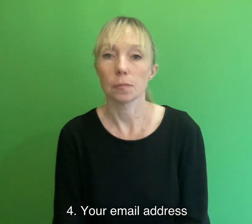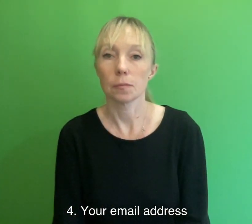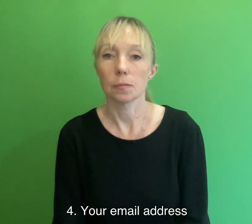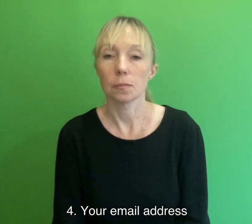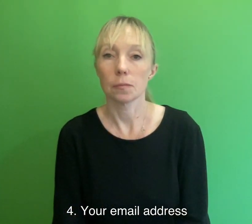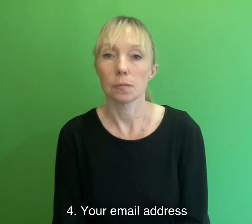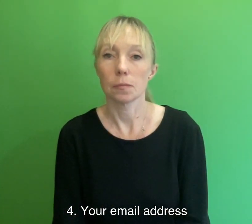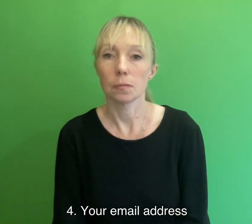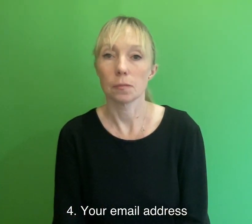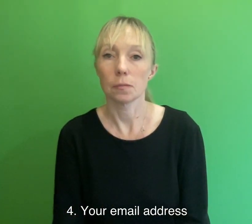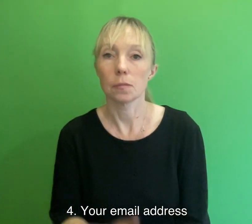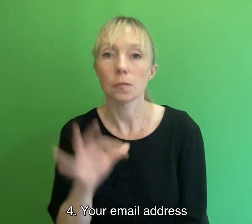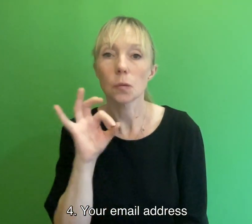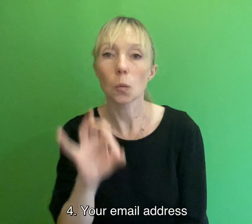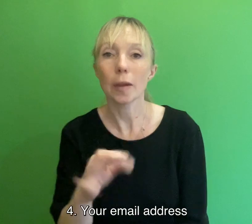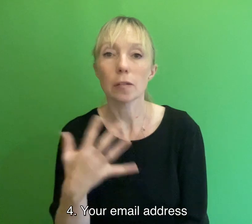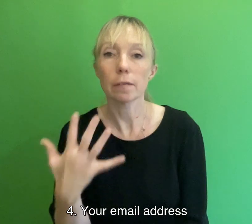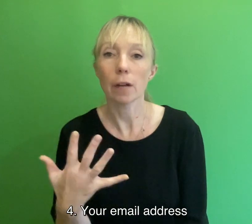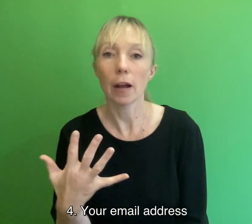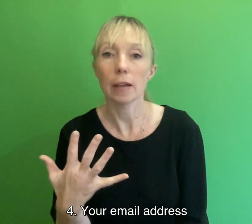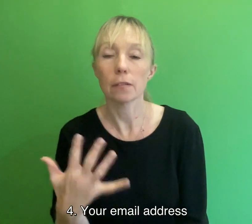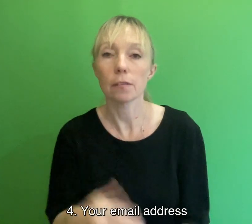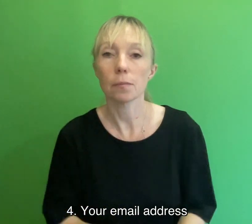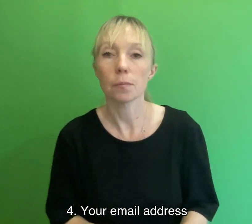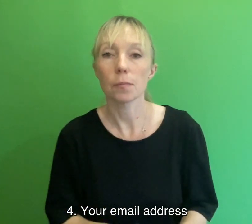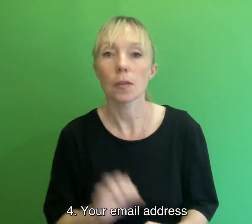Question 5 Your phone number